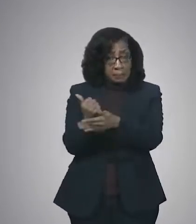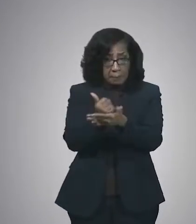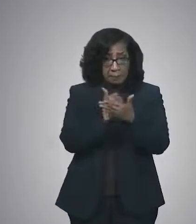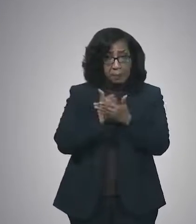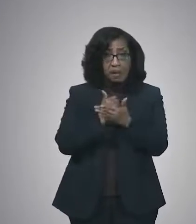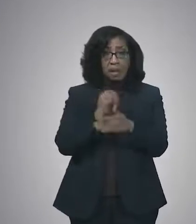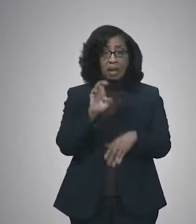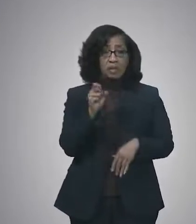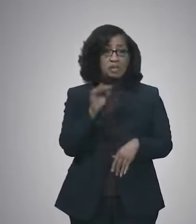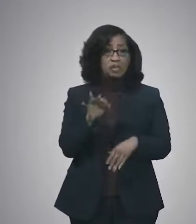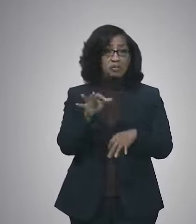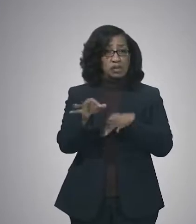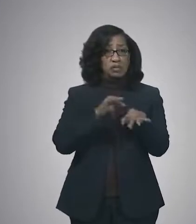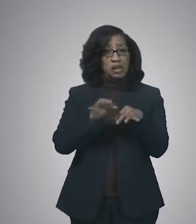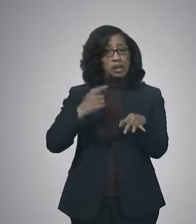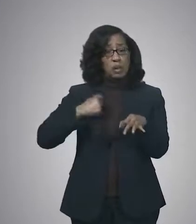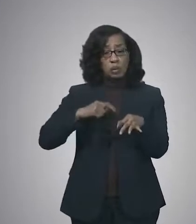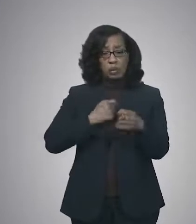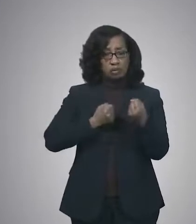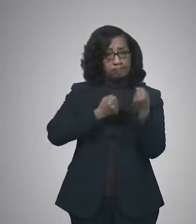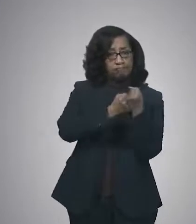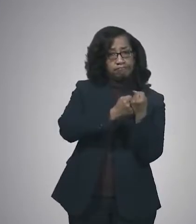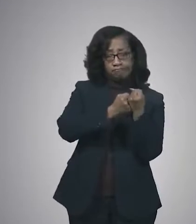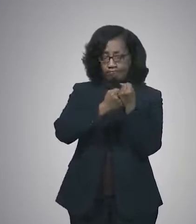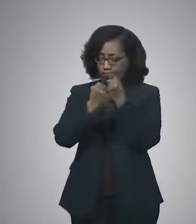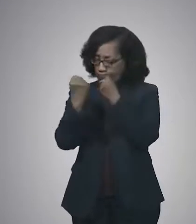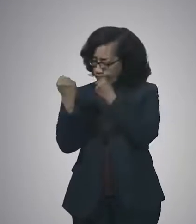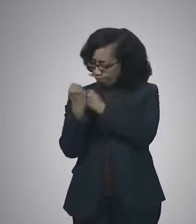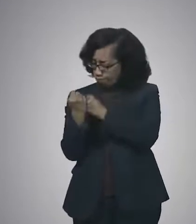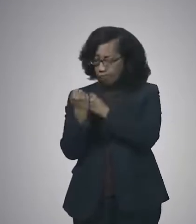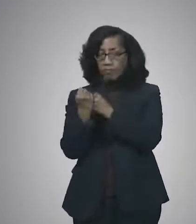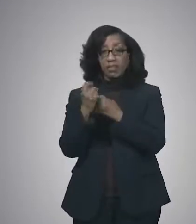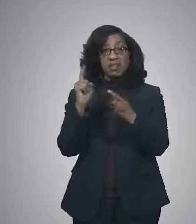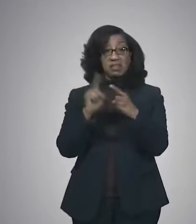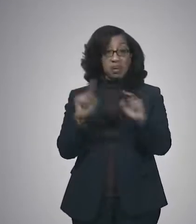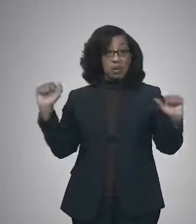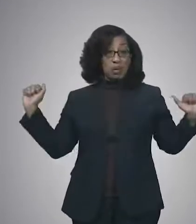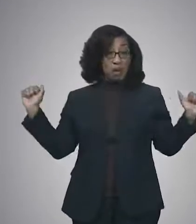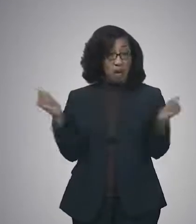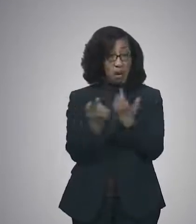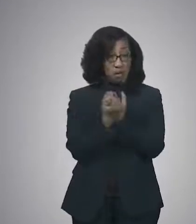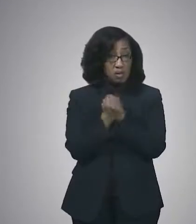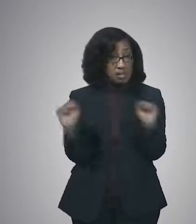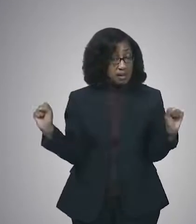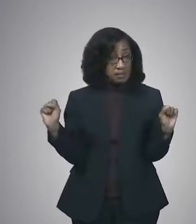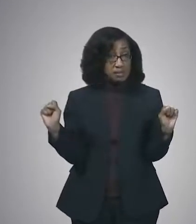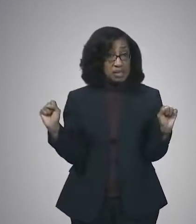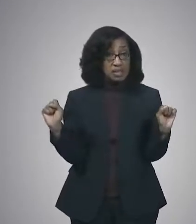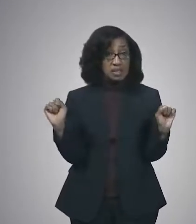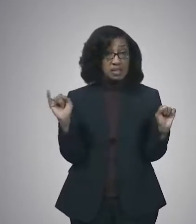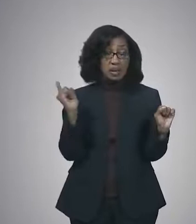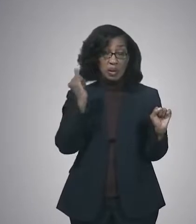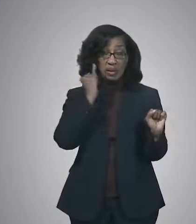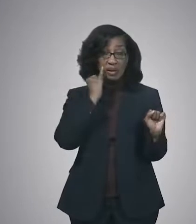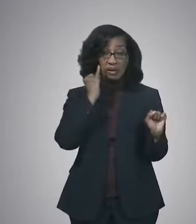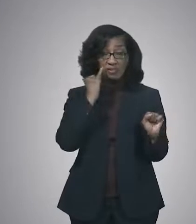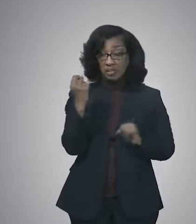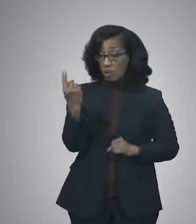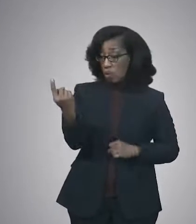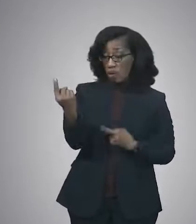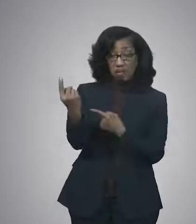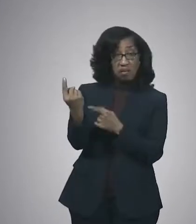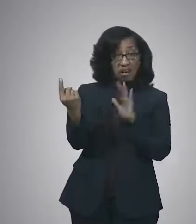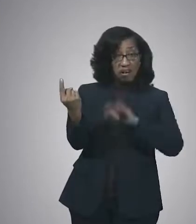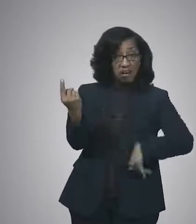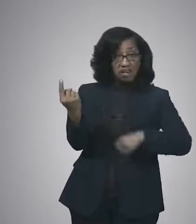made it earlier. We are in this together until everybody's safe, nobody's safe. And so, that's the other thing people need to understand.